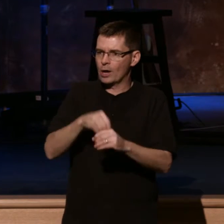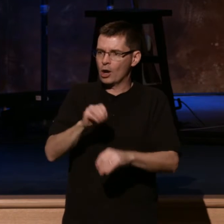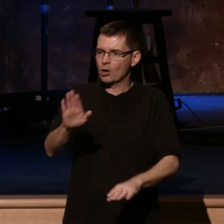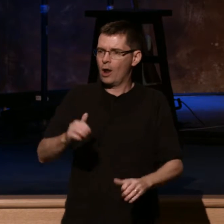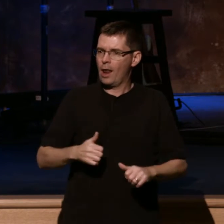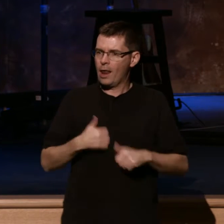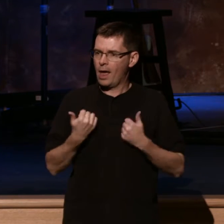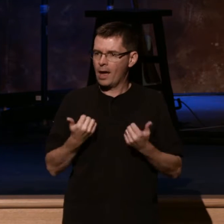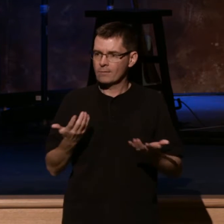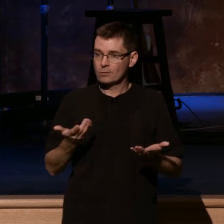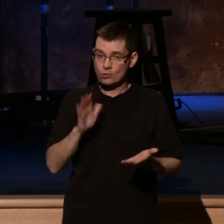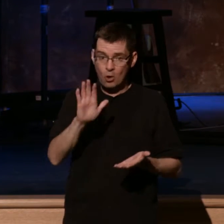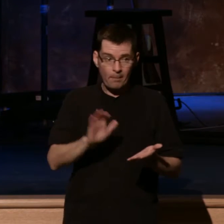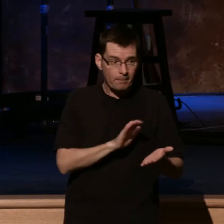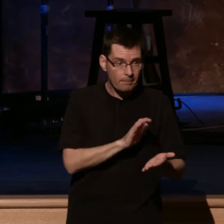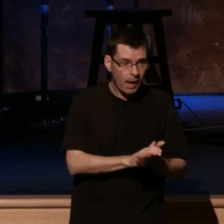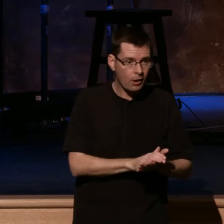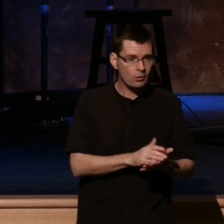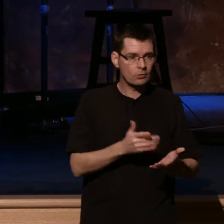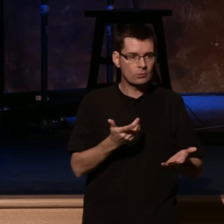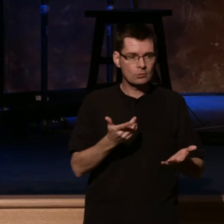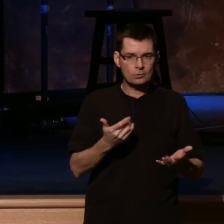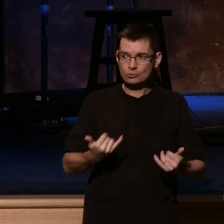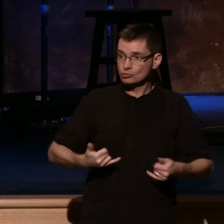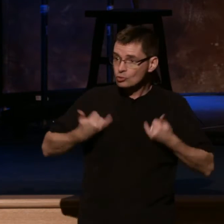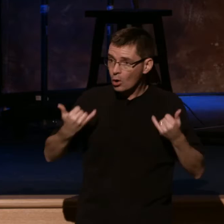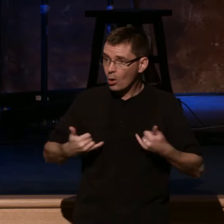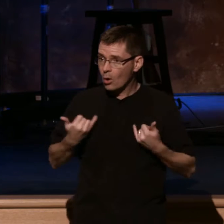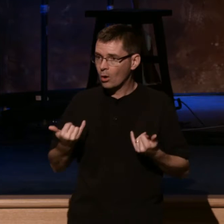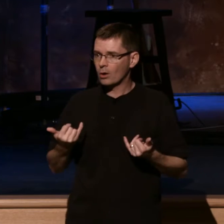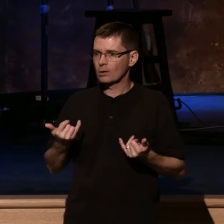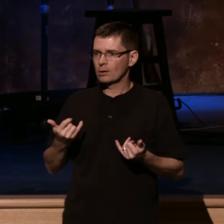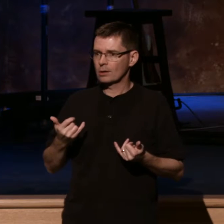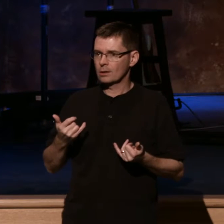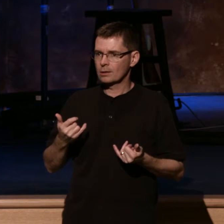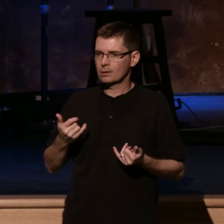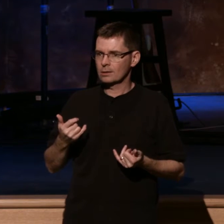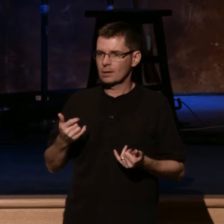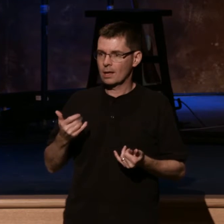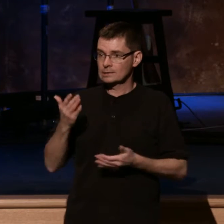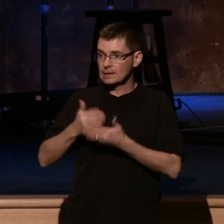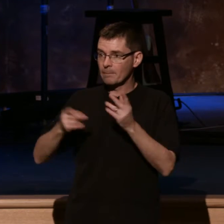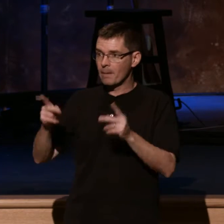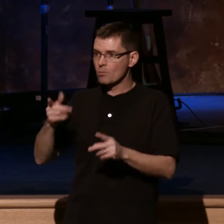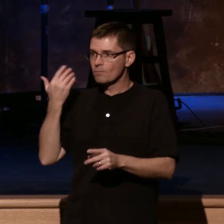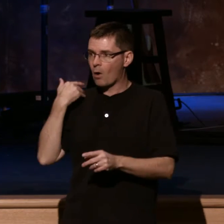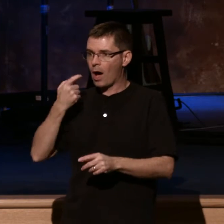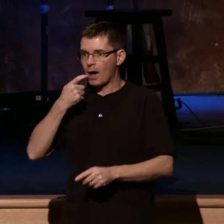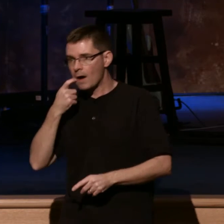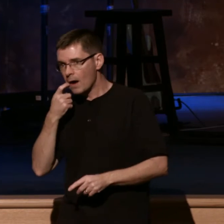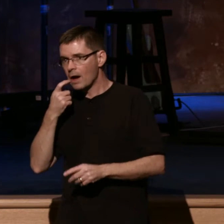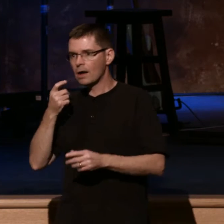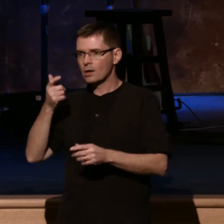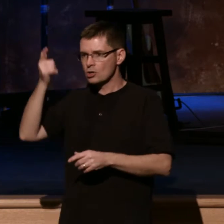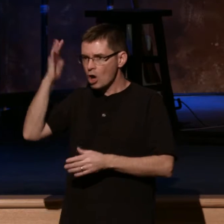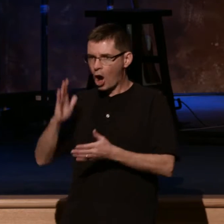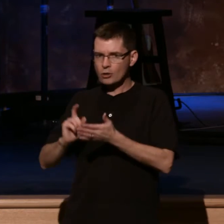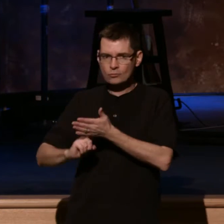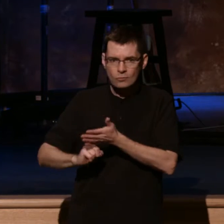Your marriage? Your joy? Your sobriety? We could go on and on and